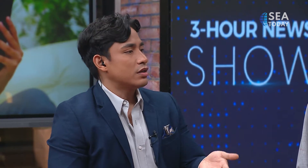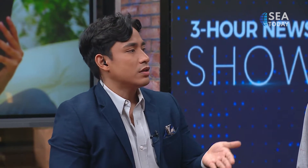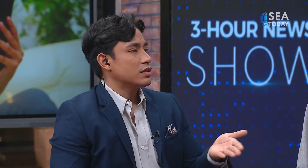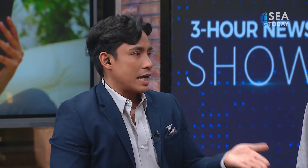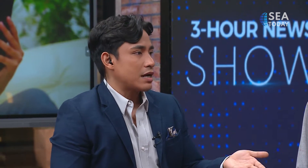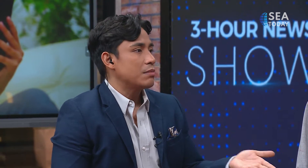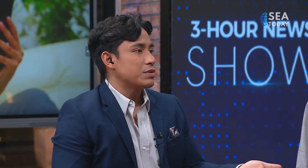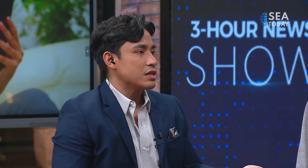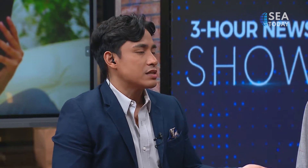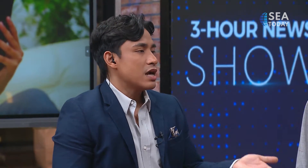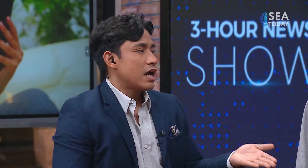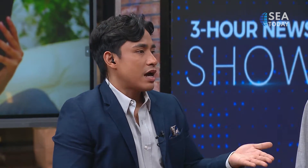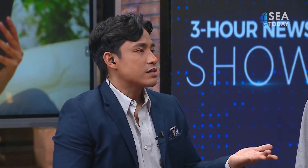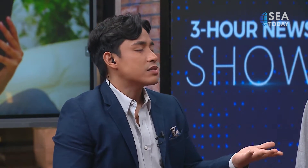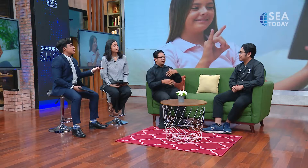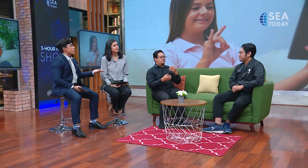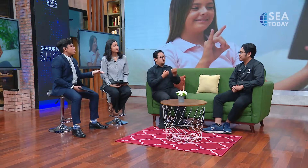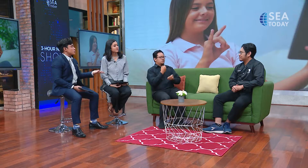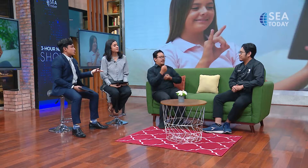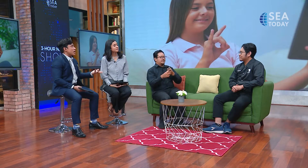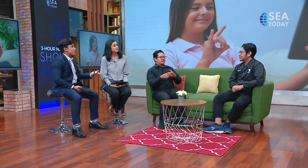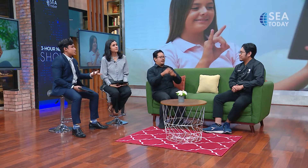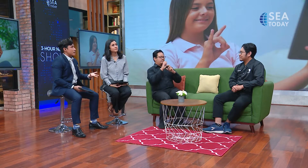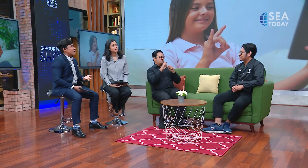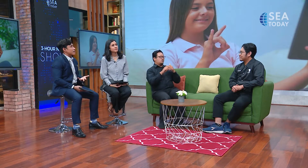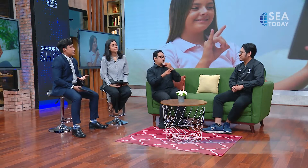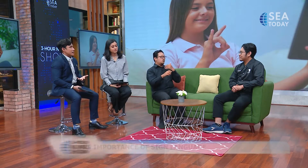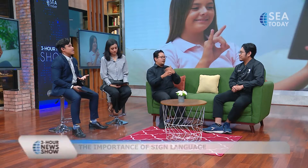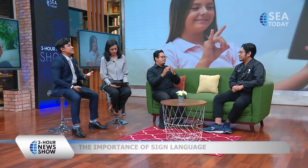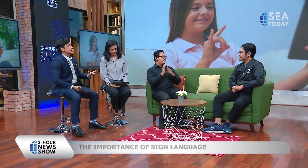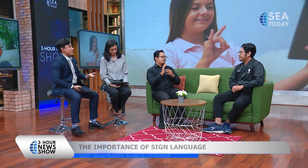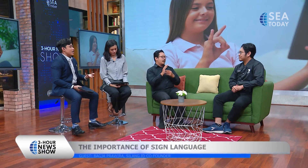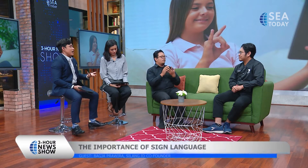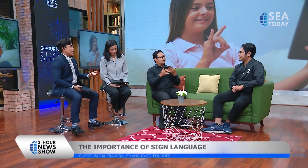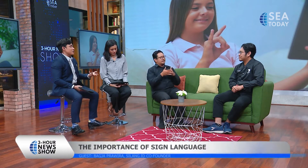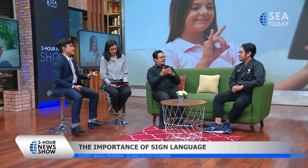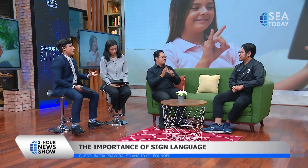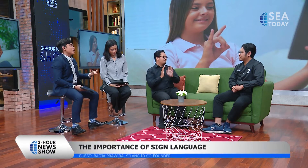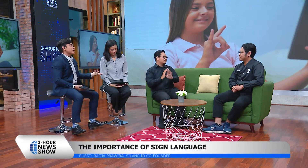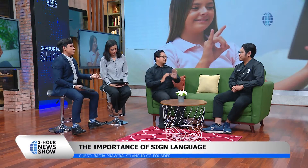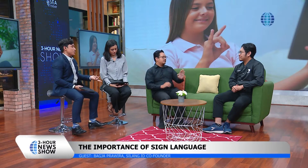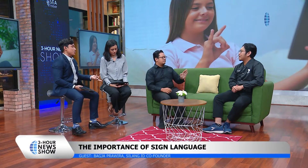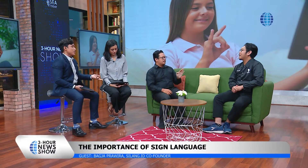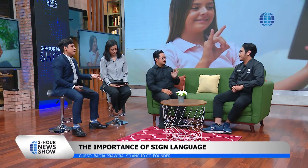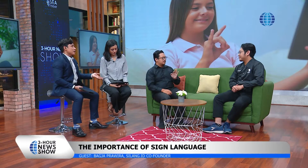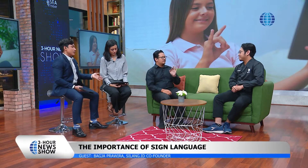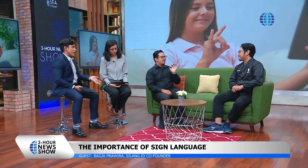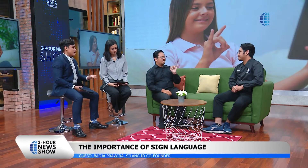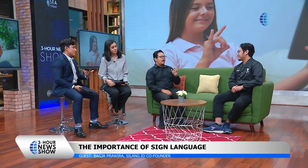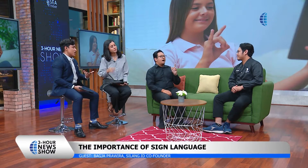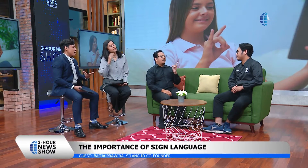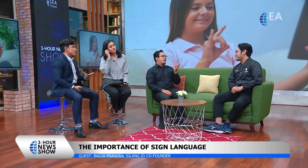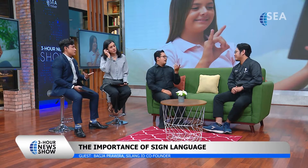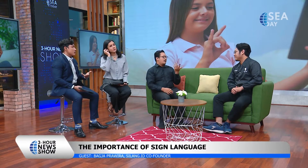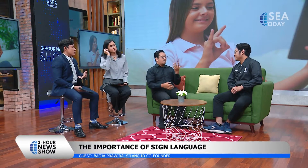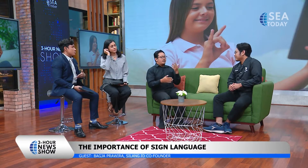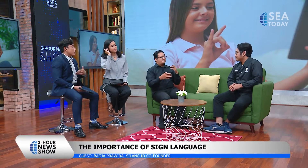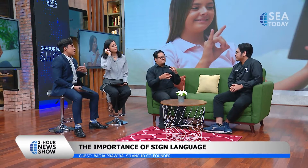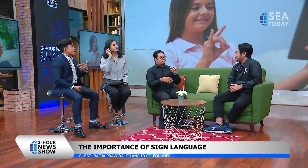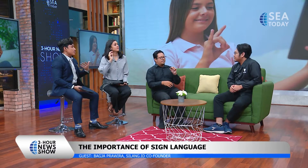tech companies has its own challenge and it's not actually only few lots of challenges but in the